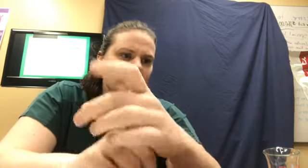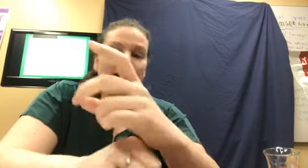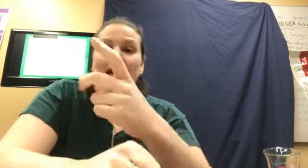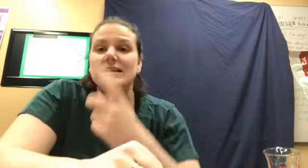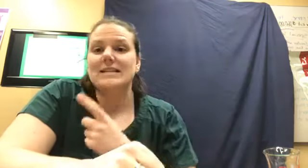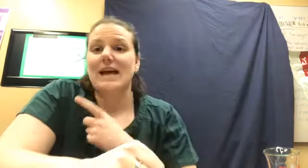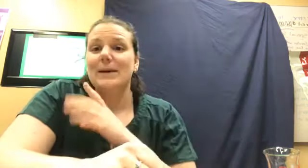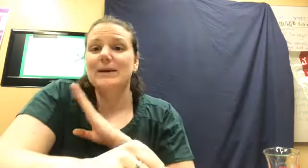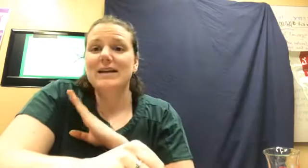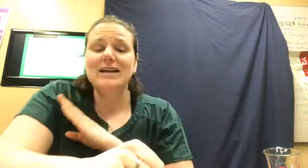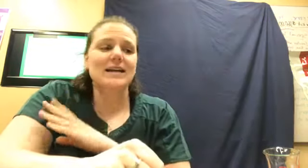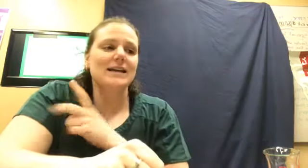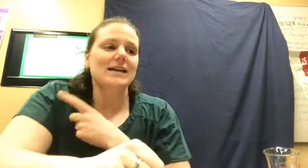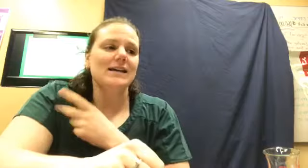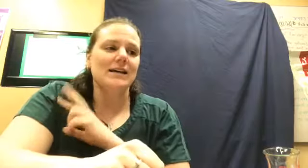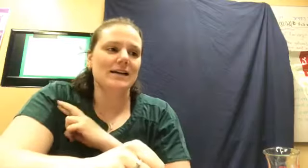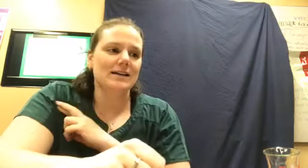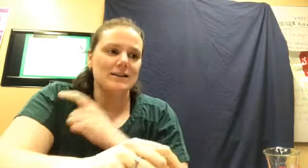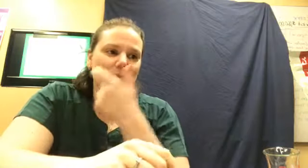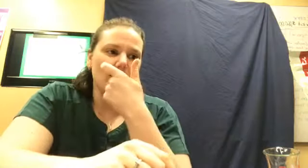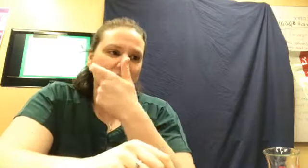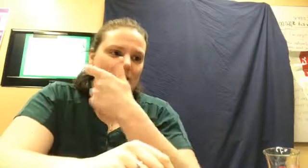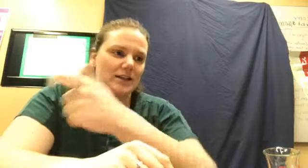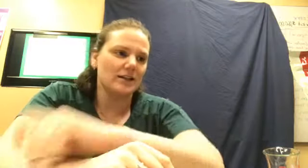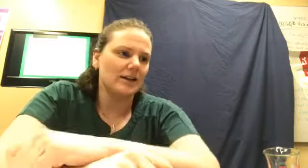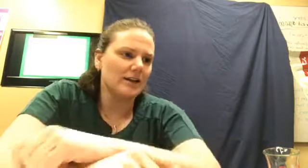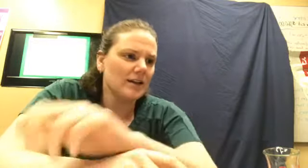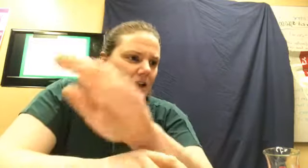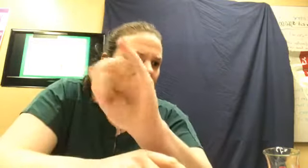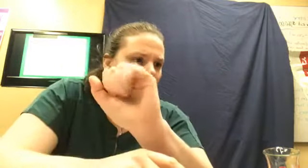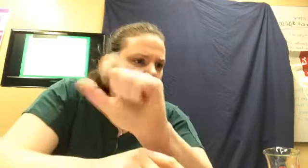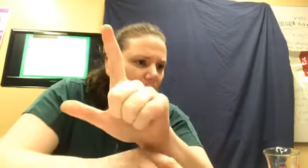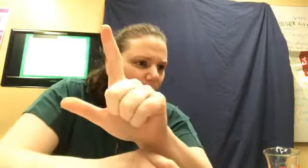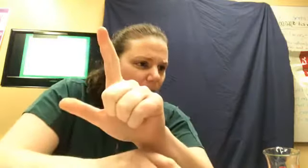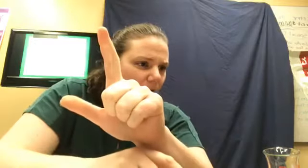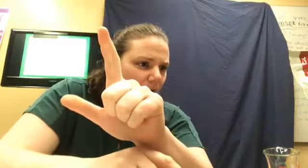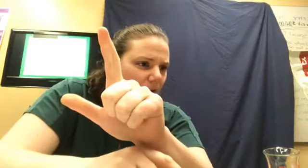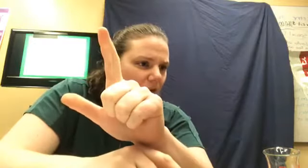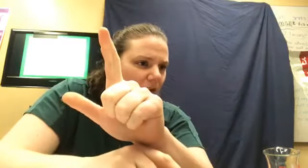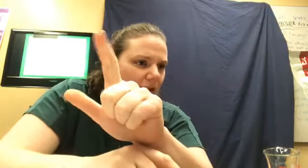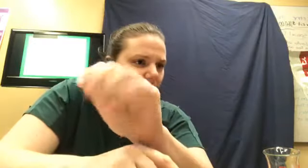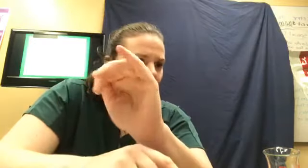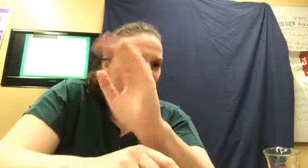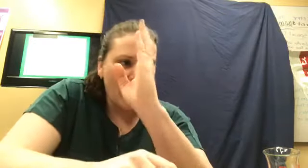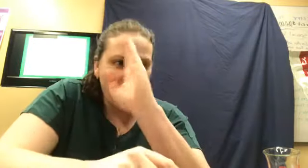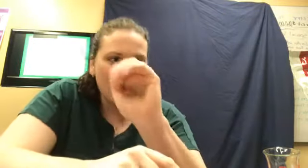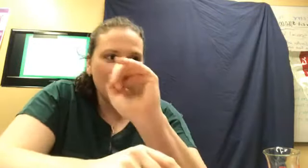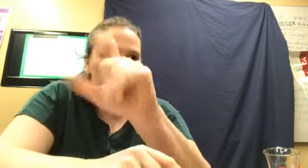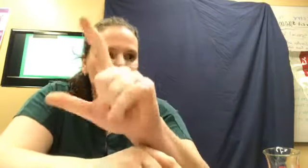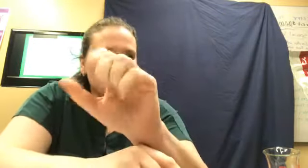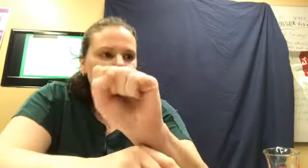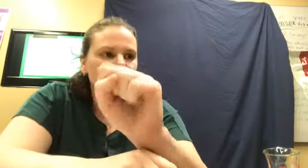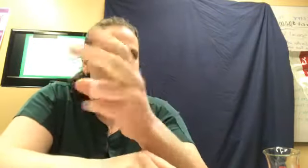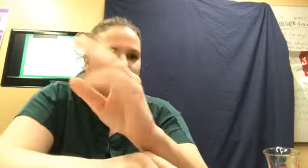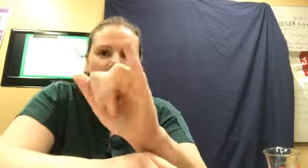Debbie is watching. April. Hi, April. Shin?